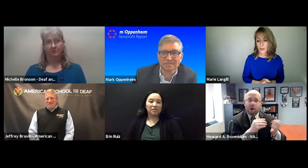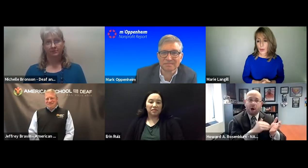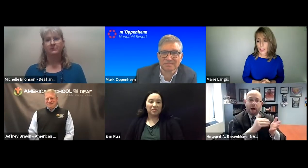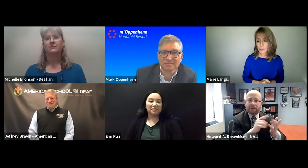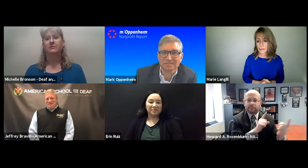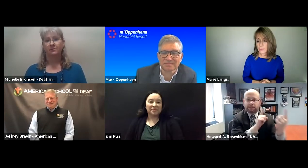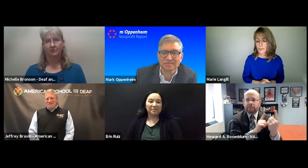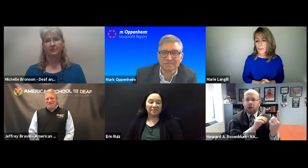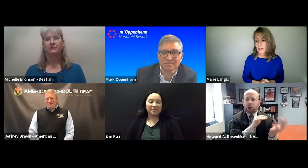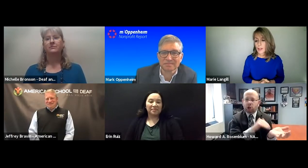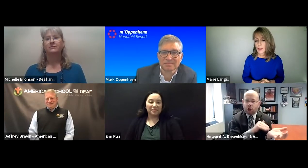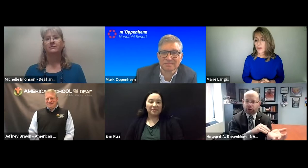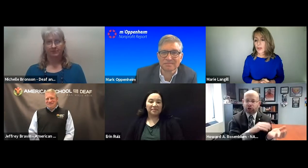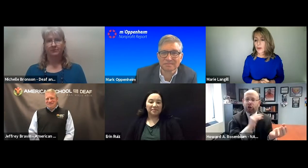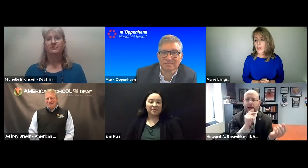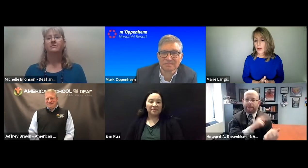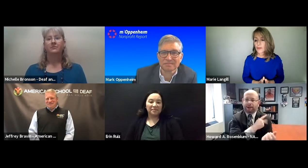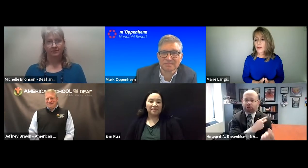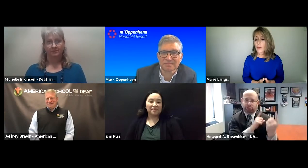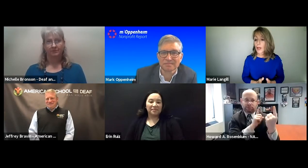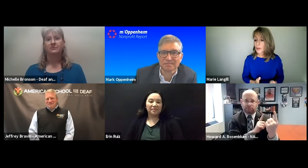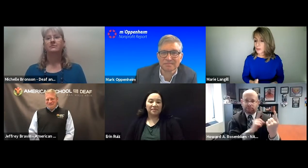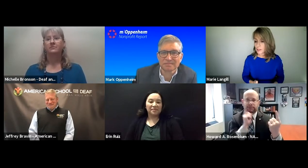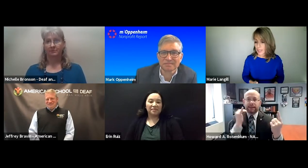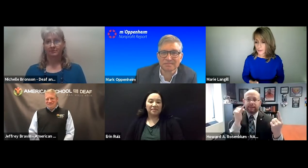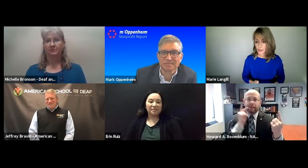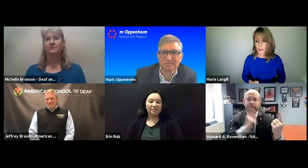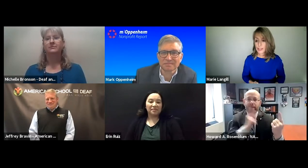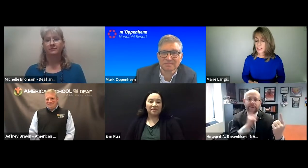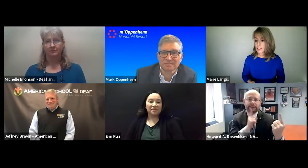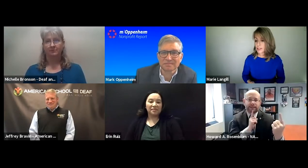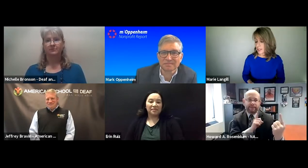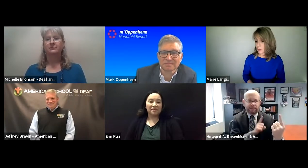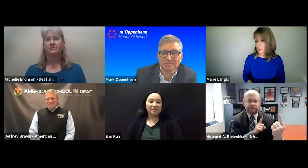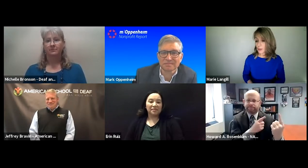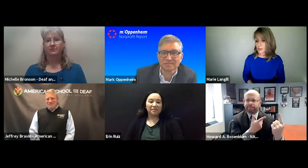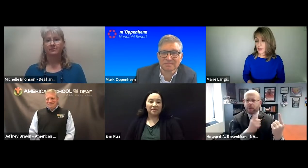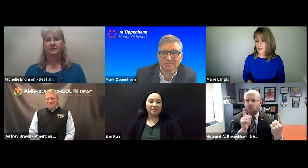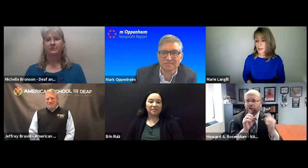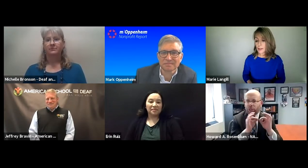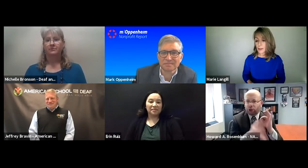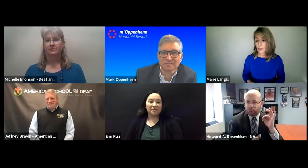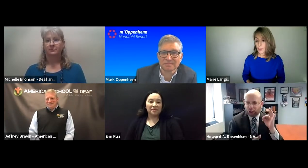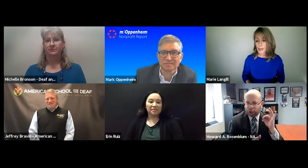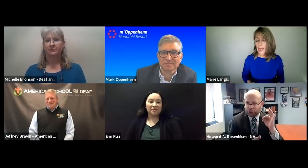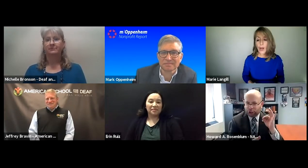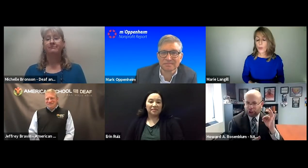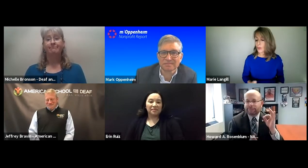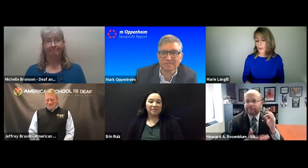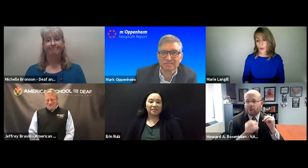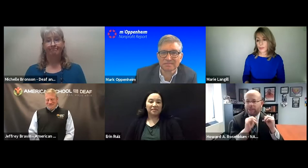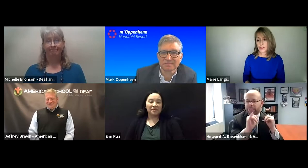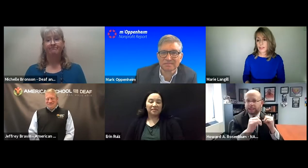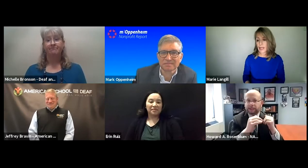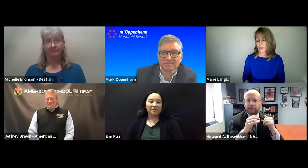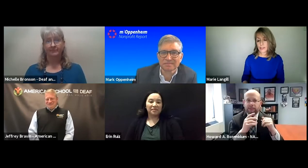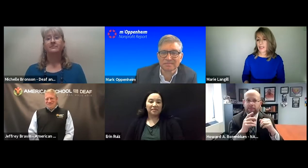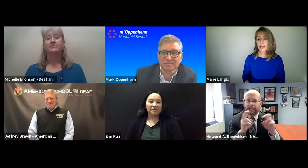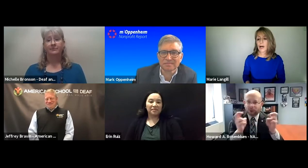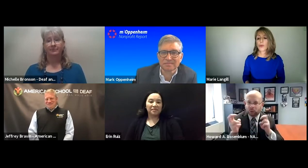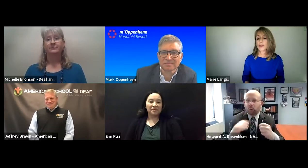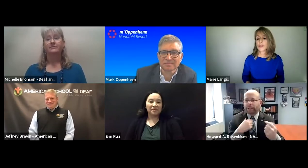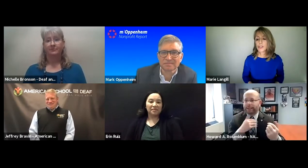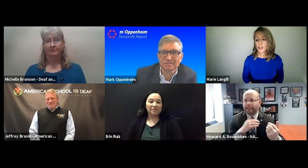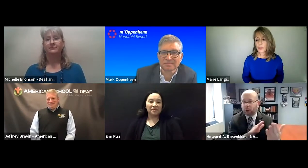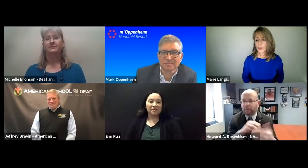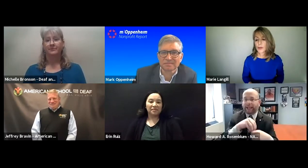telehealth as well. Very often you want to go to the doctor. The patient is there in person, but now we go to see the doctor, the